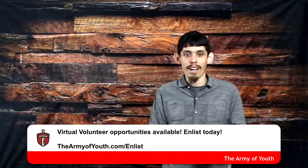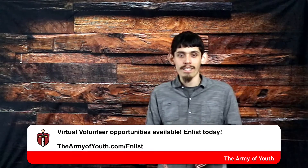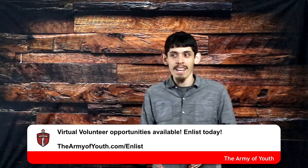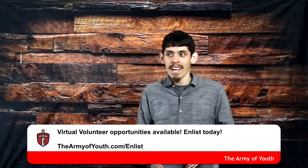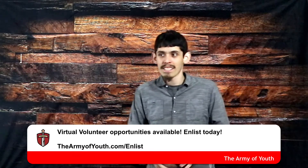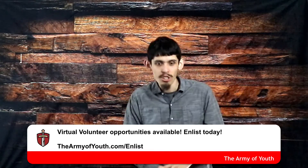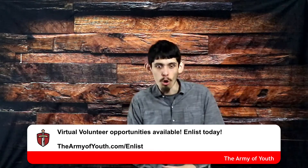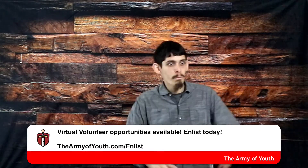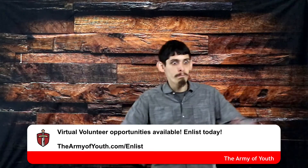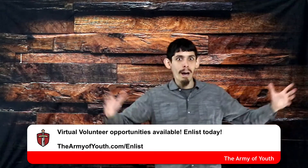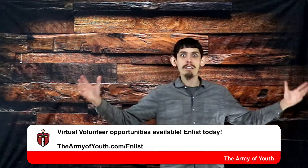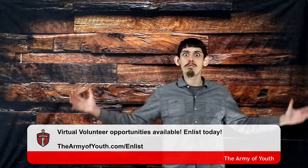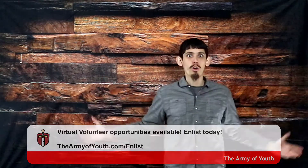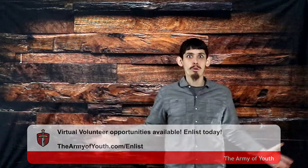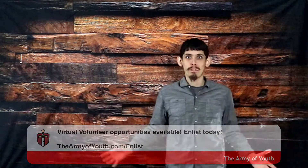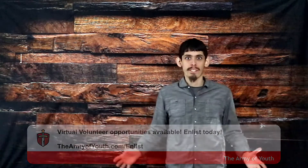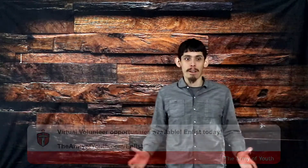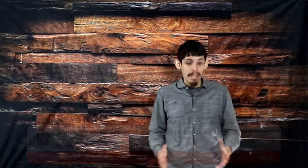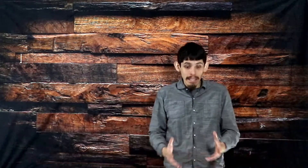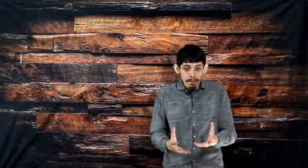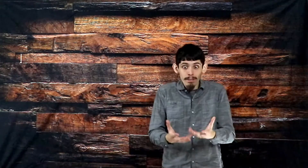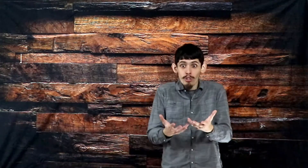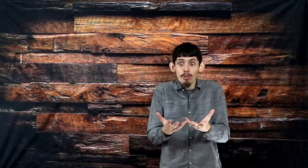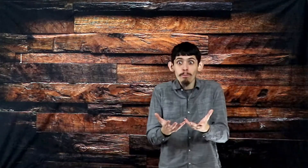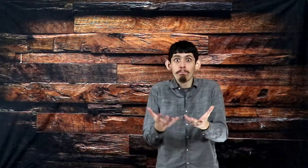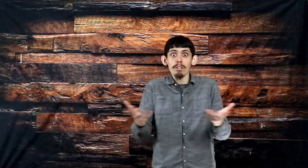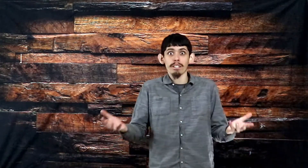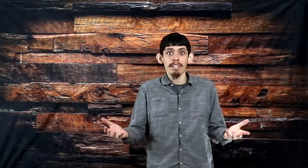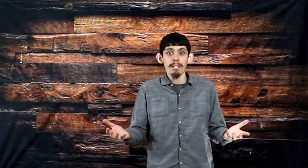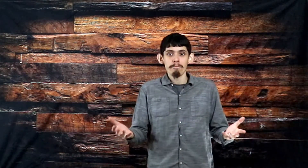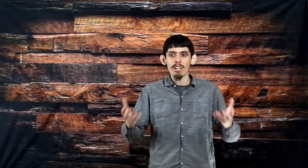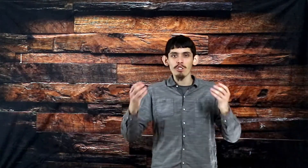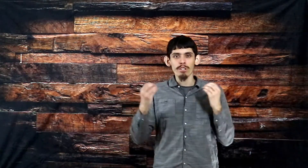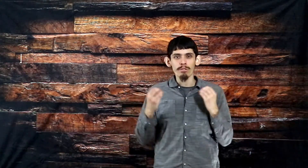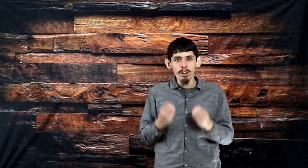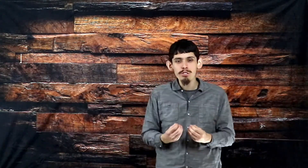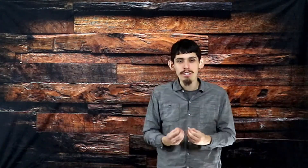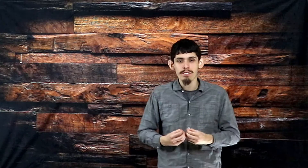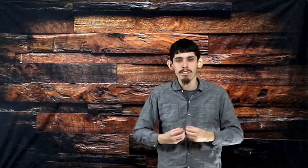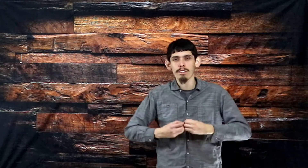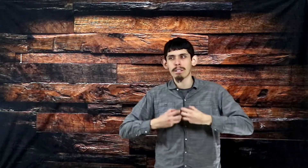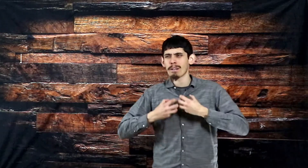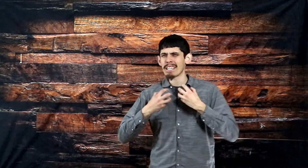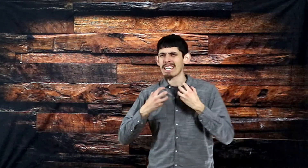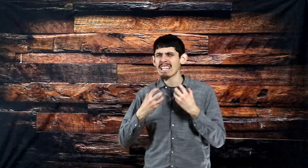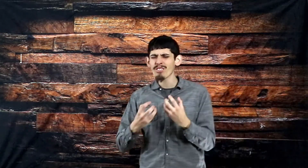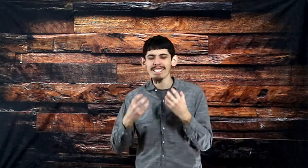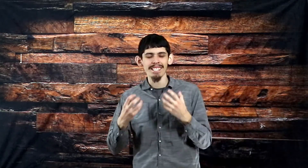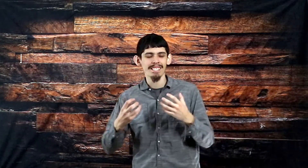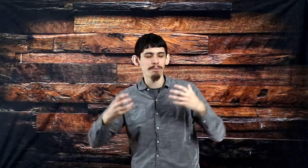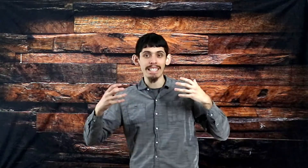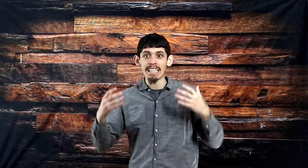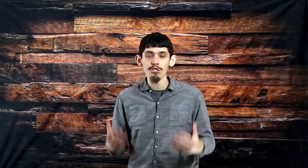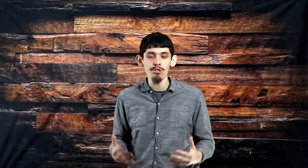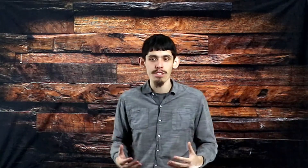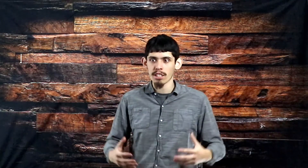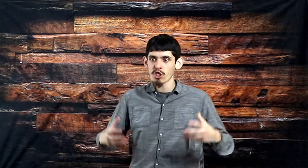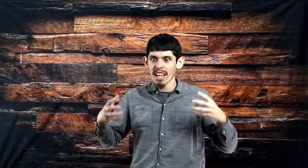it's like the whole Bible opens up, and it becomes a new book, and your devotions start to become irresistibly interesting, and you're like,